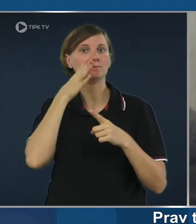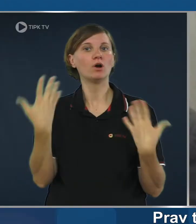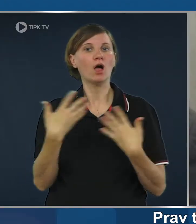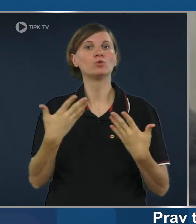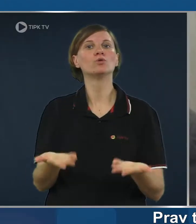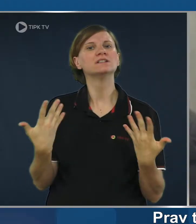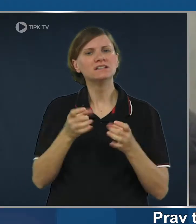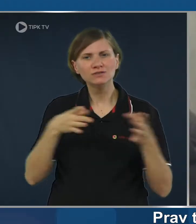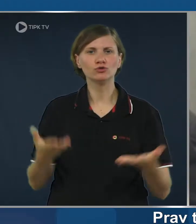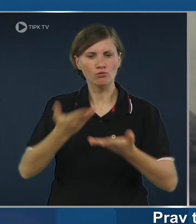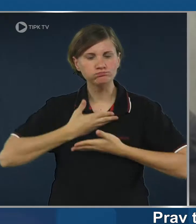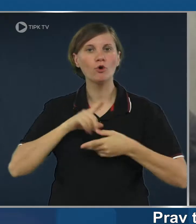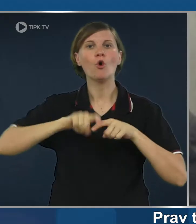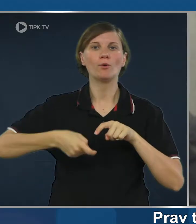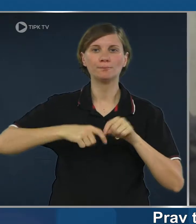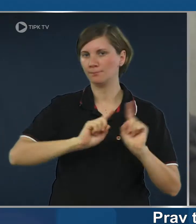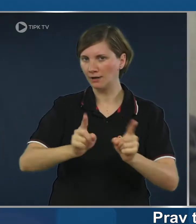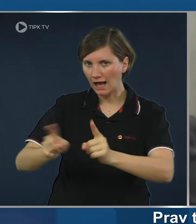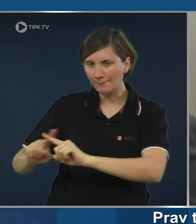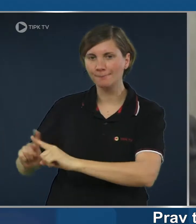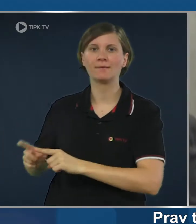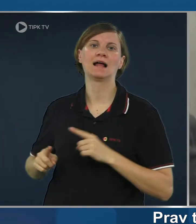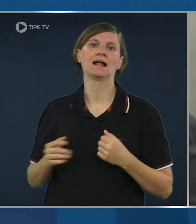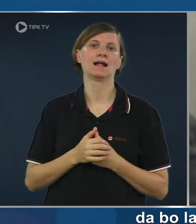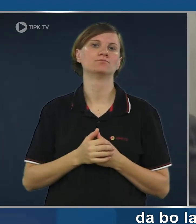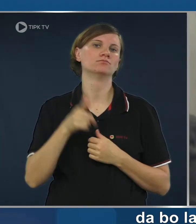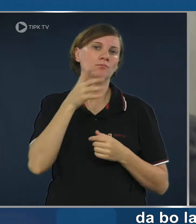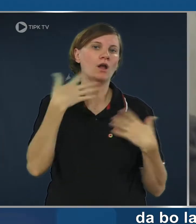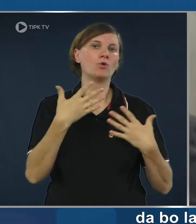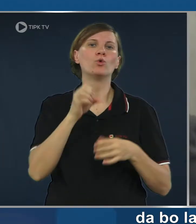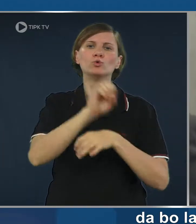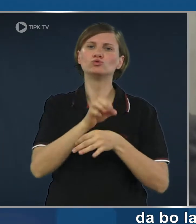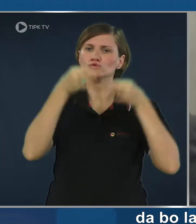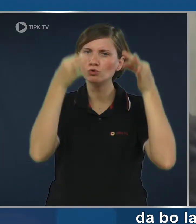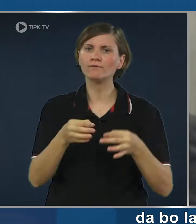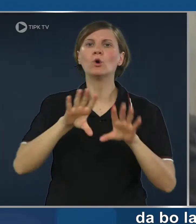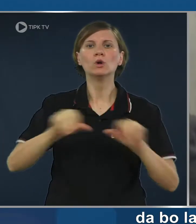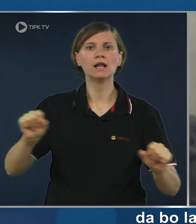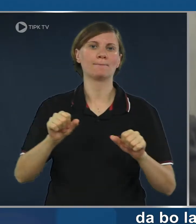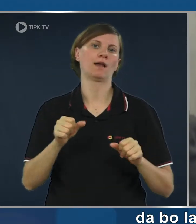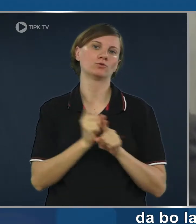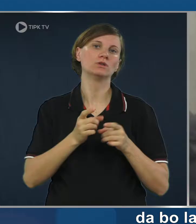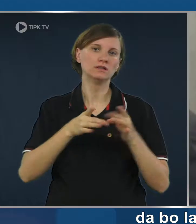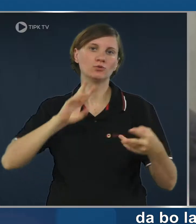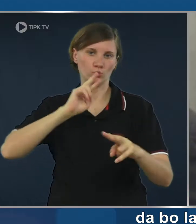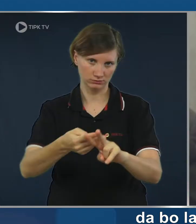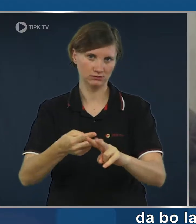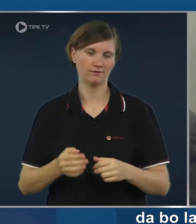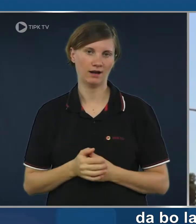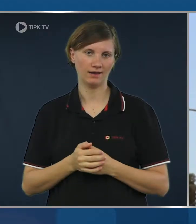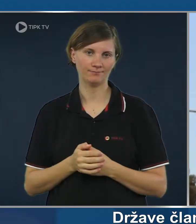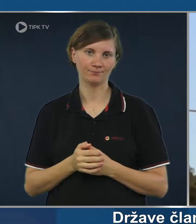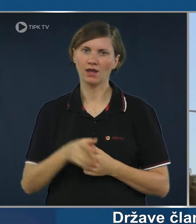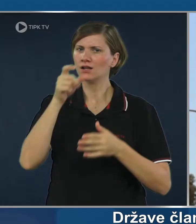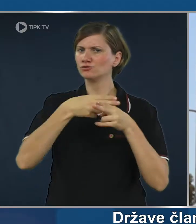ability and the ability to acquire the material very quickly to be to respond in